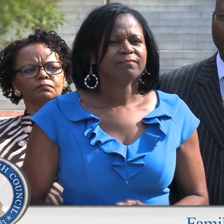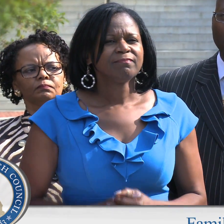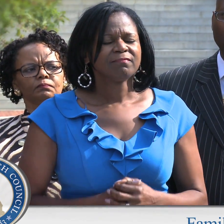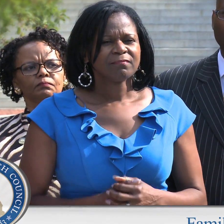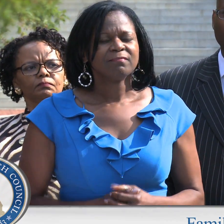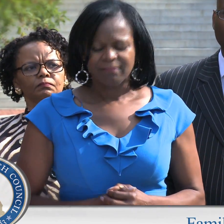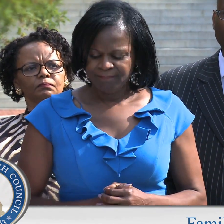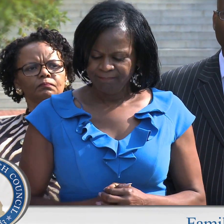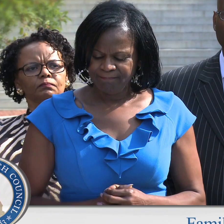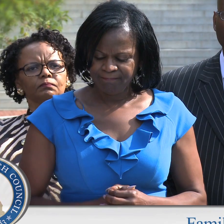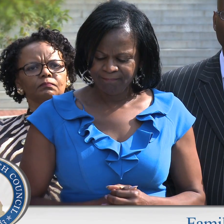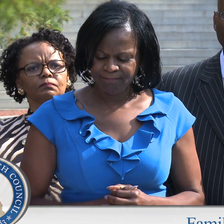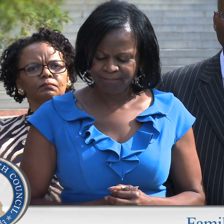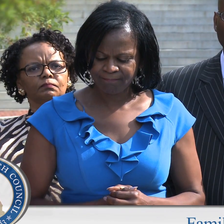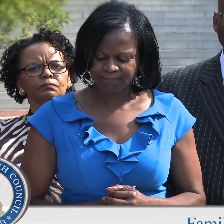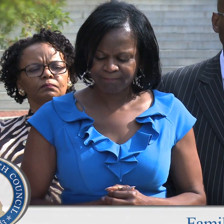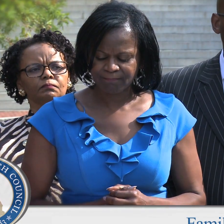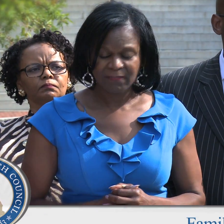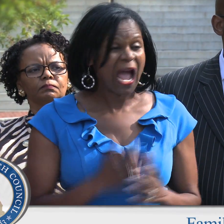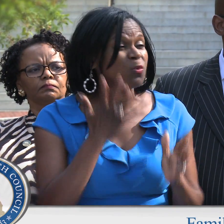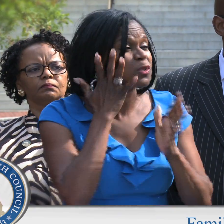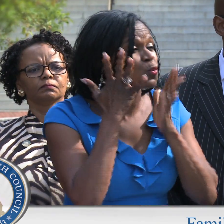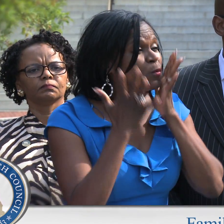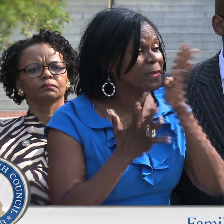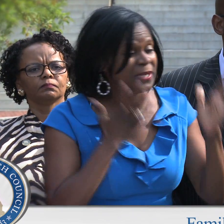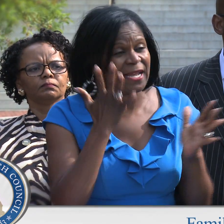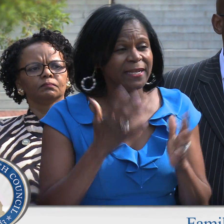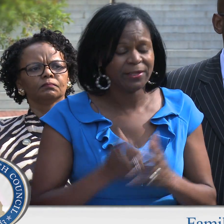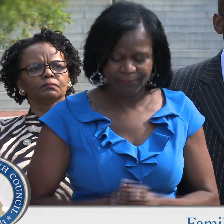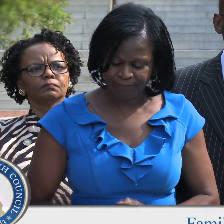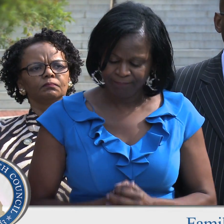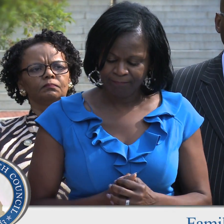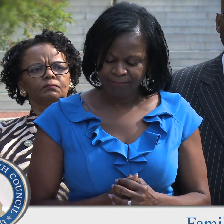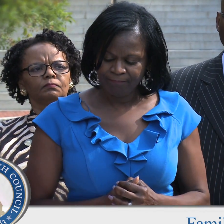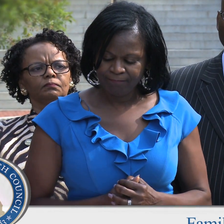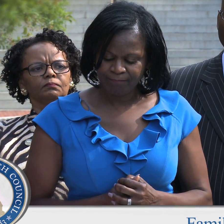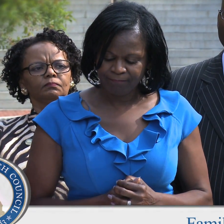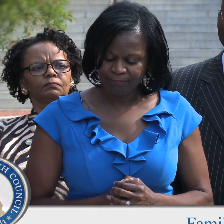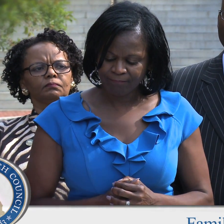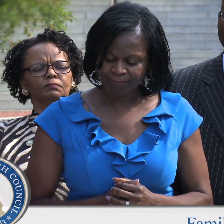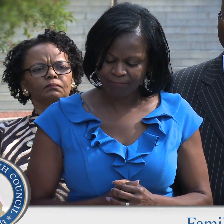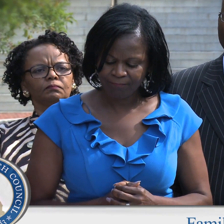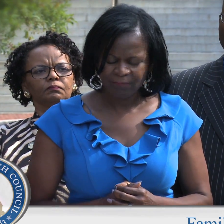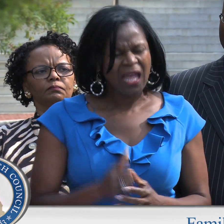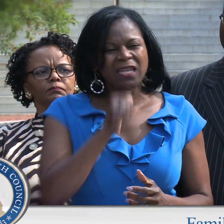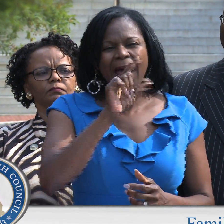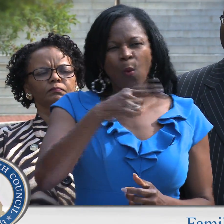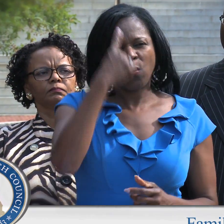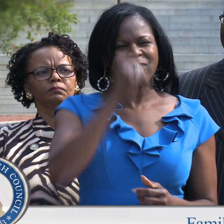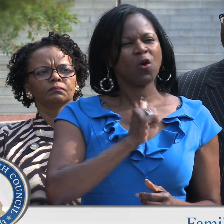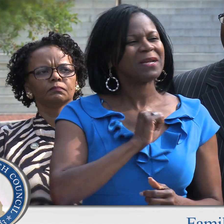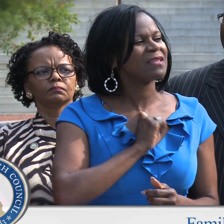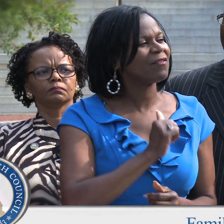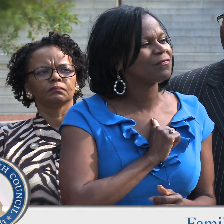it. I was shocked, hurt, insulted. I was humiliated.